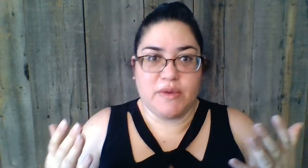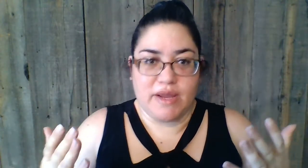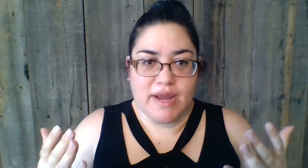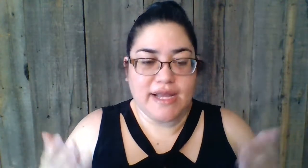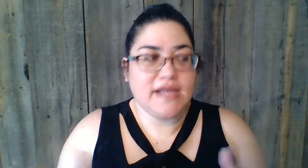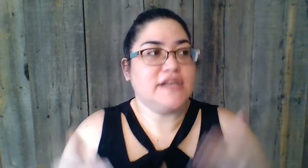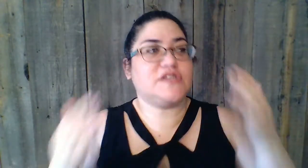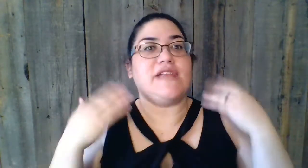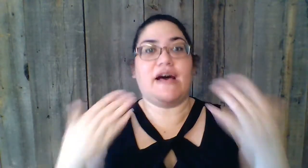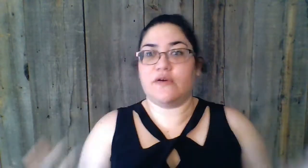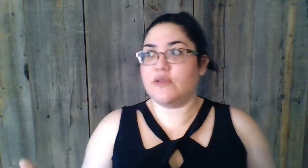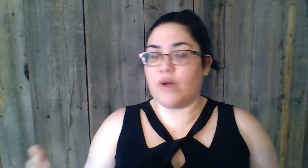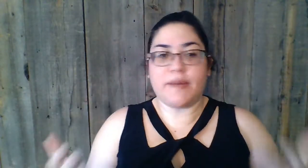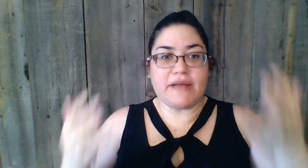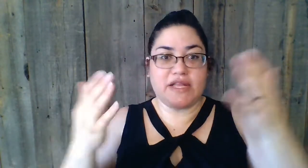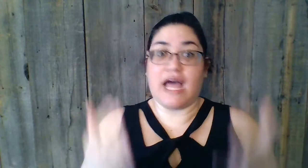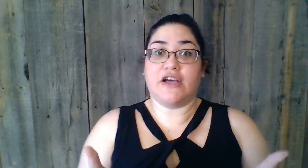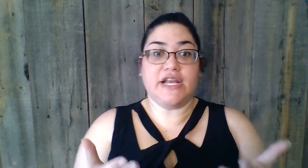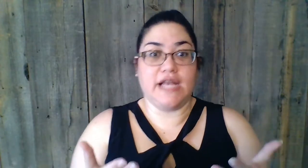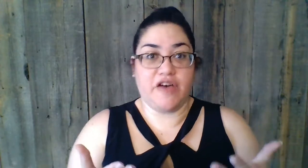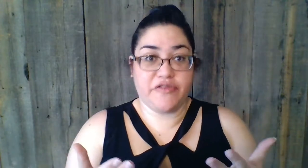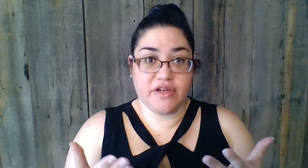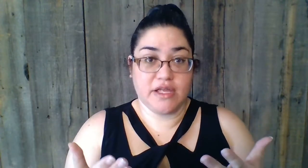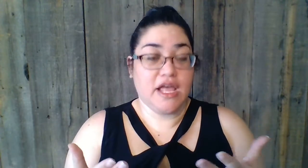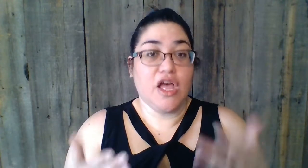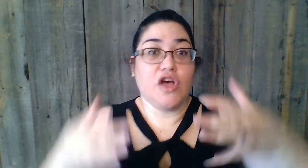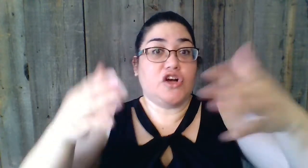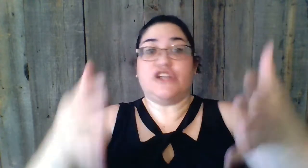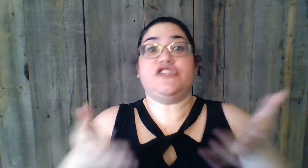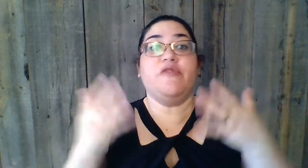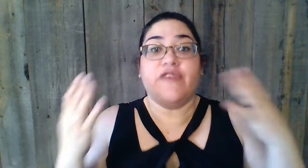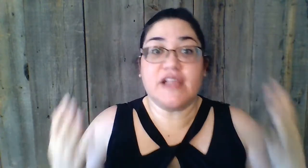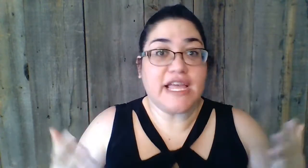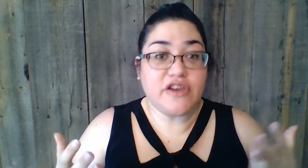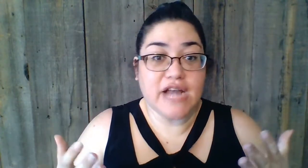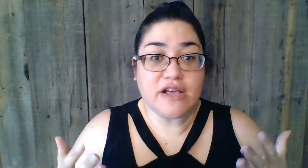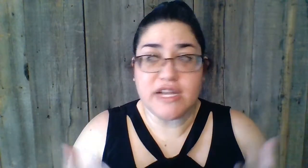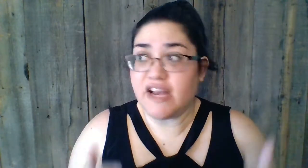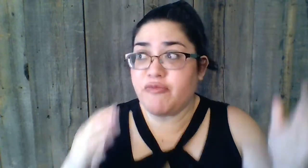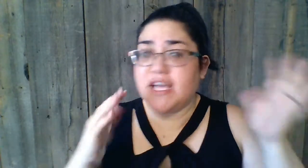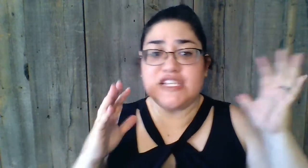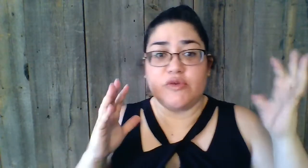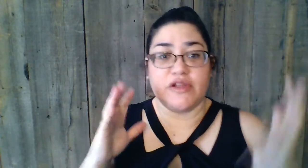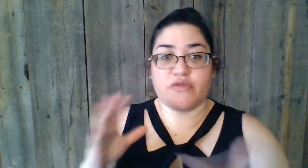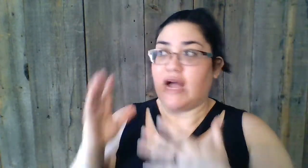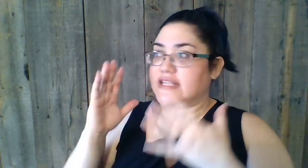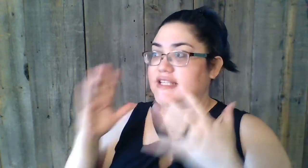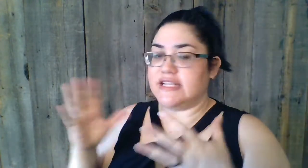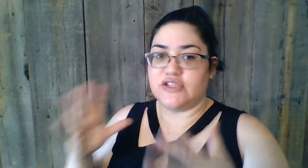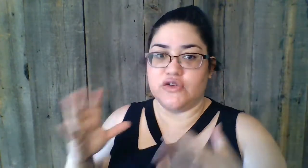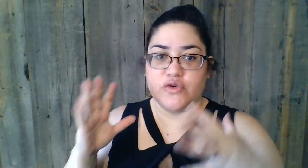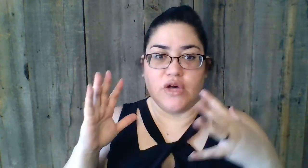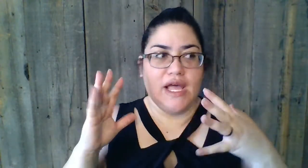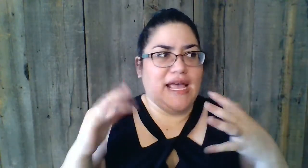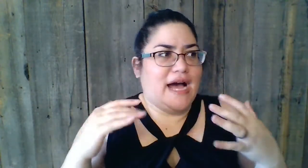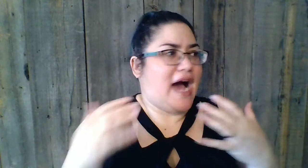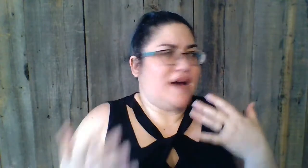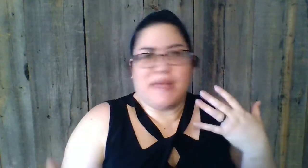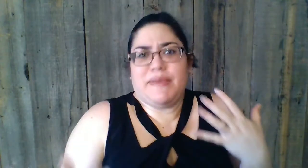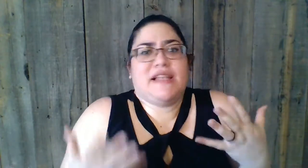away, right? So now, what about the not good enough? Could you feel like you're not good enough because you were thrust into maybe a